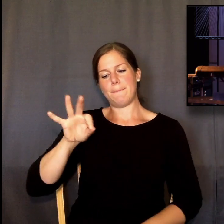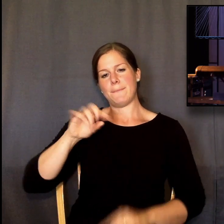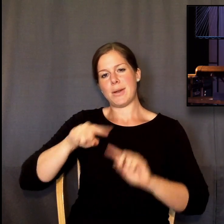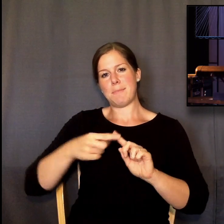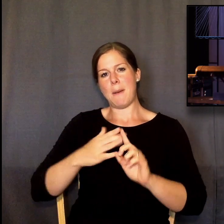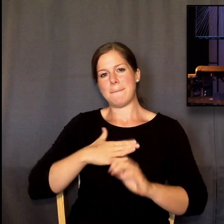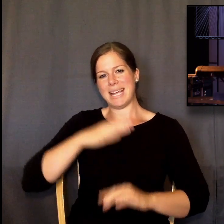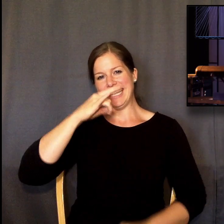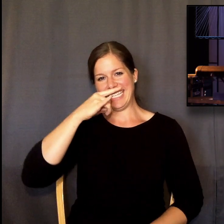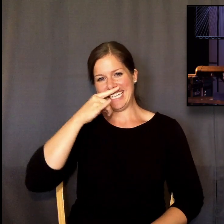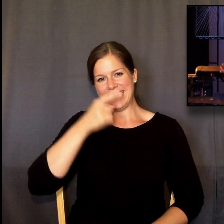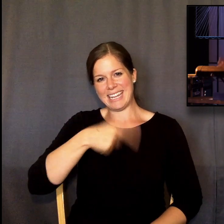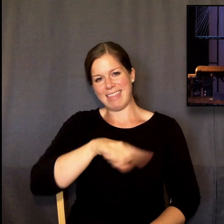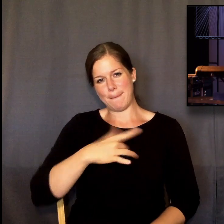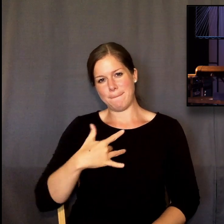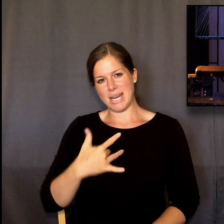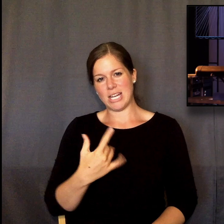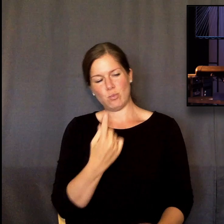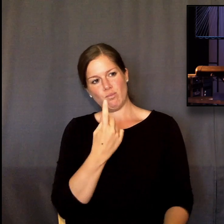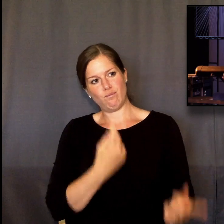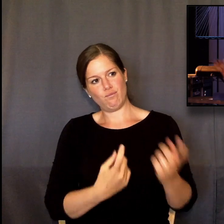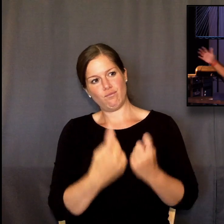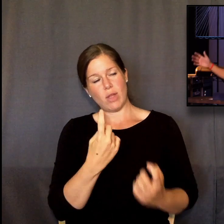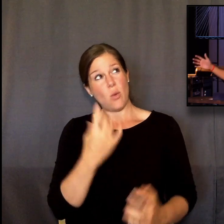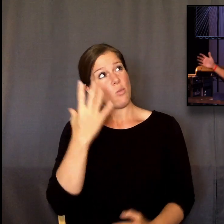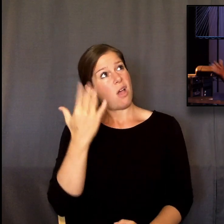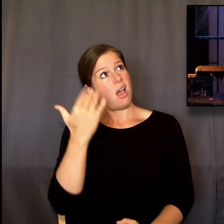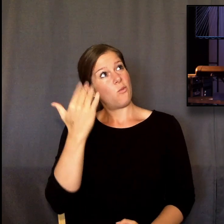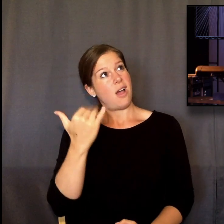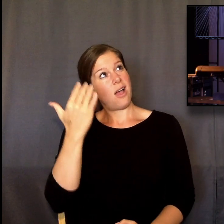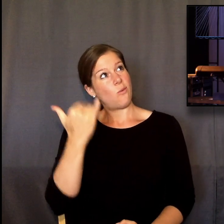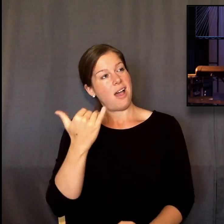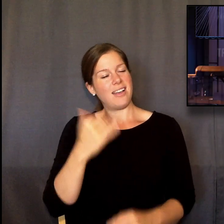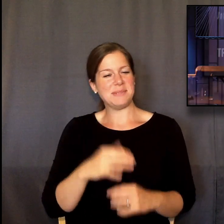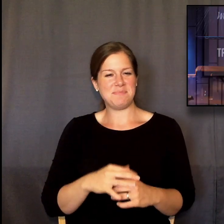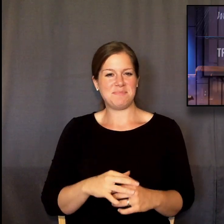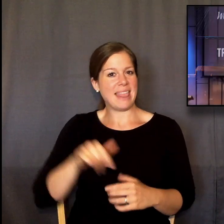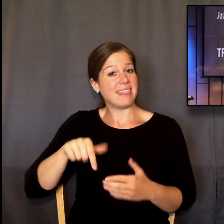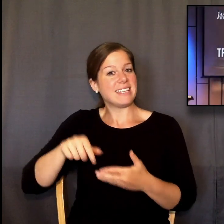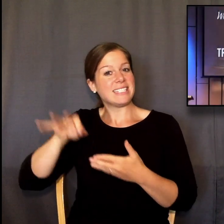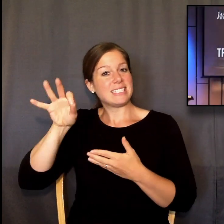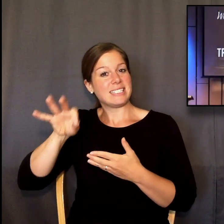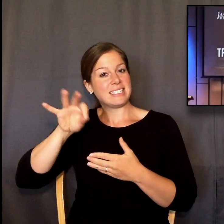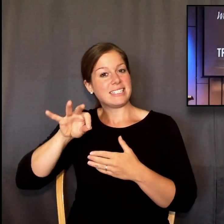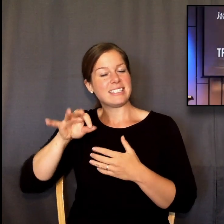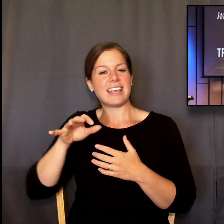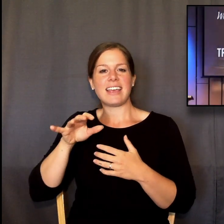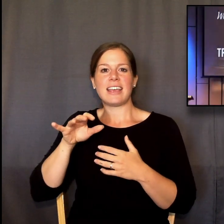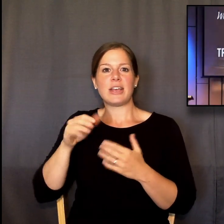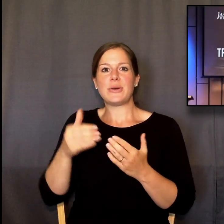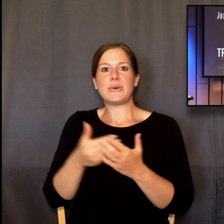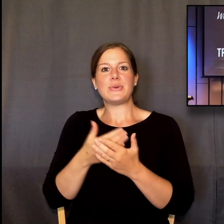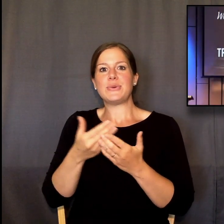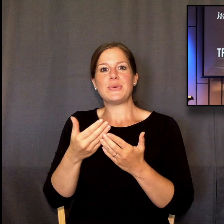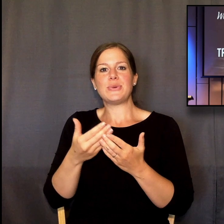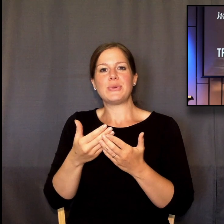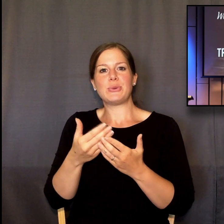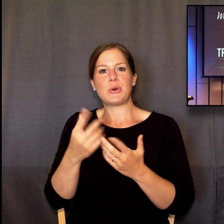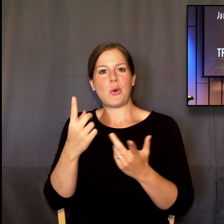week, last Sunday was the why sermon. This, this message is the what about sermon, because if you're not letting these truths sink in,